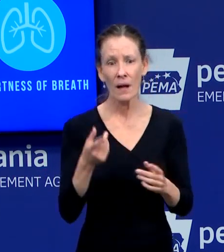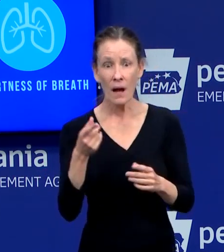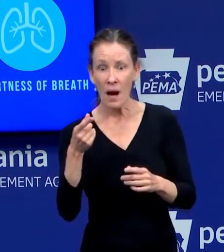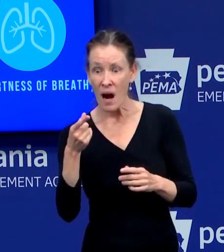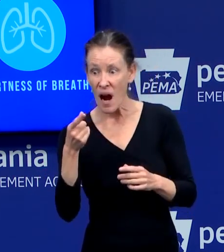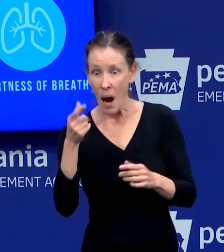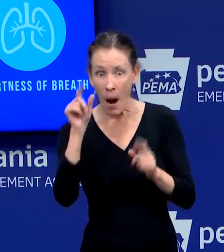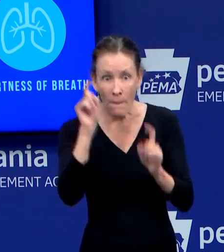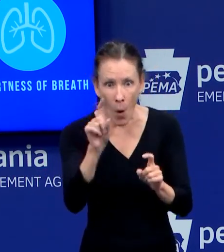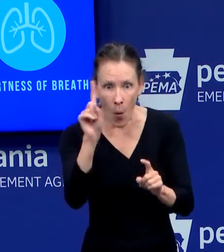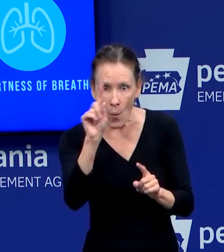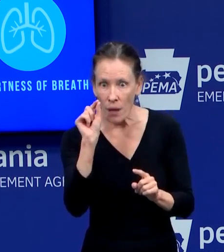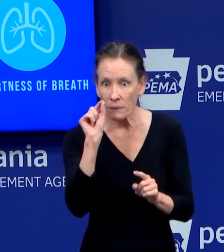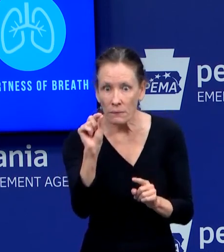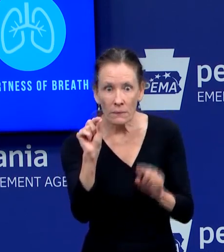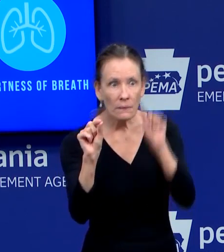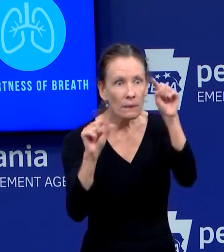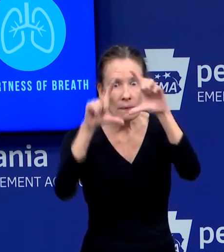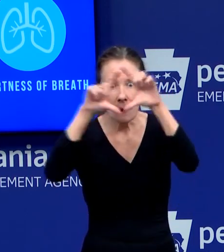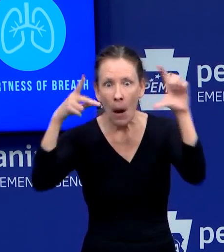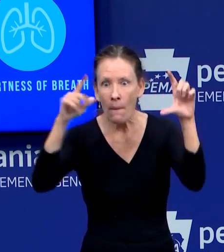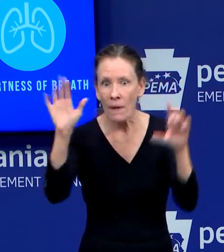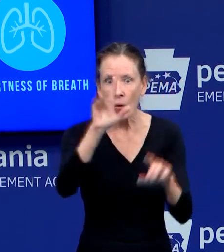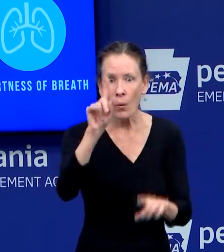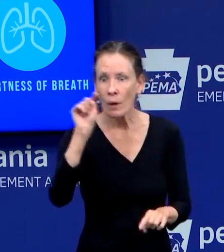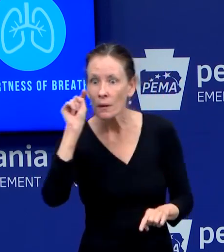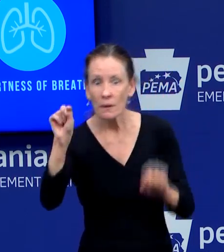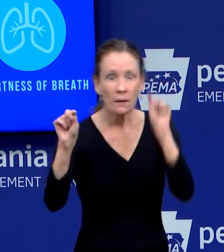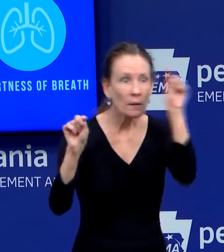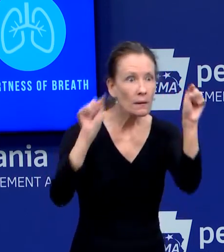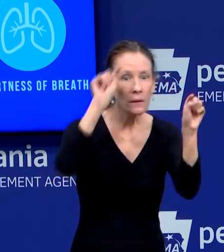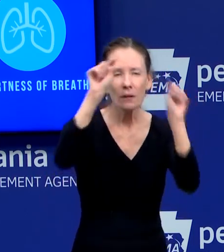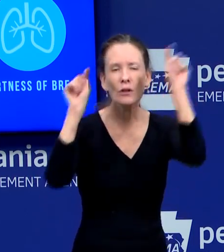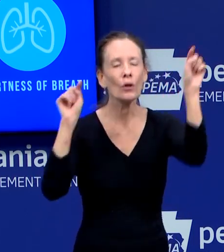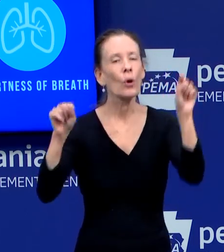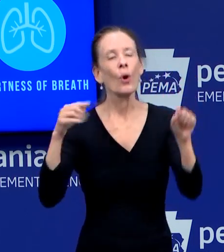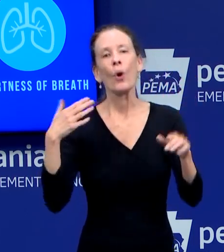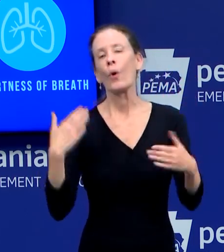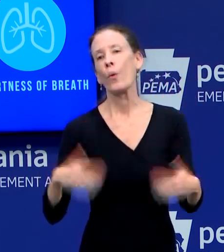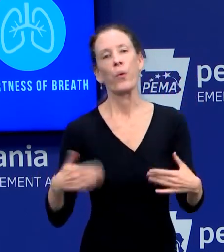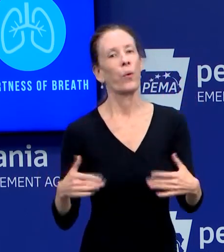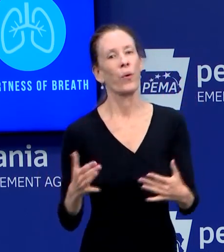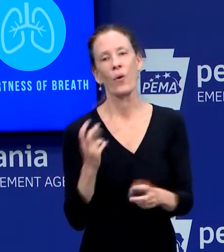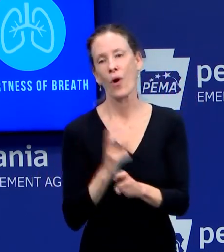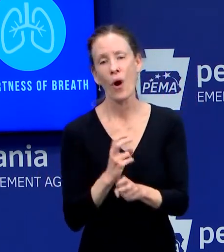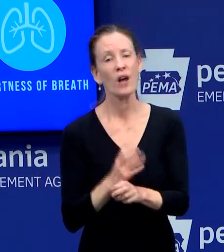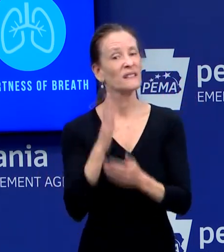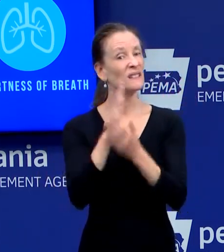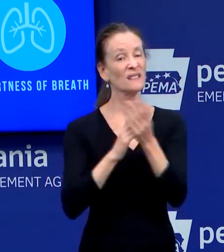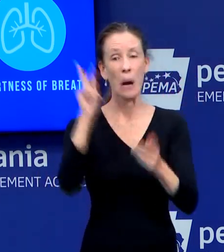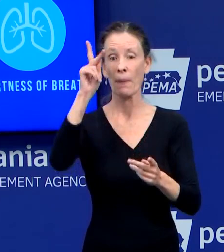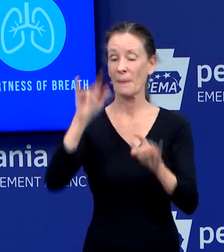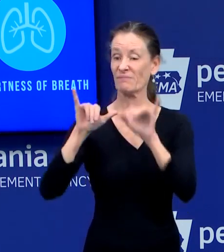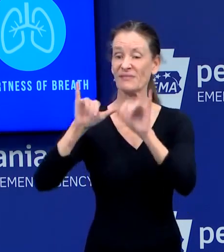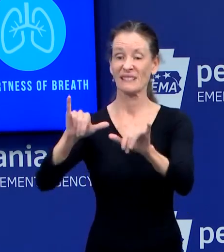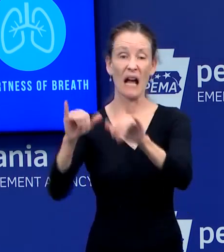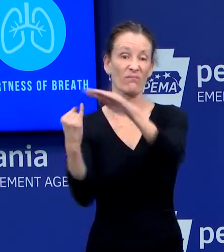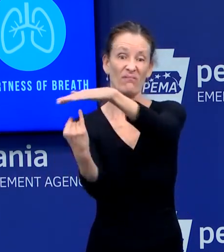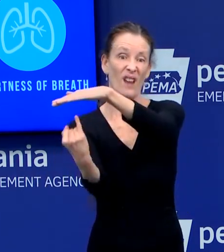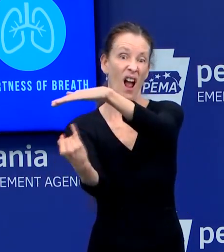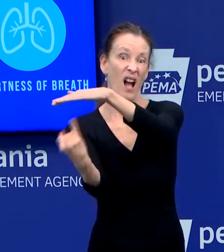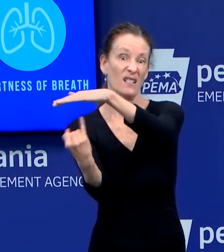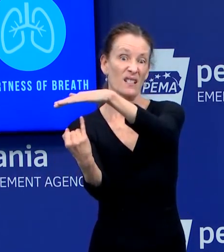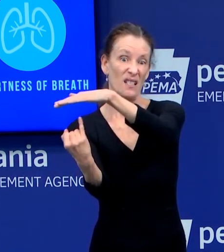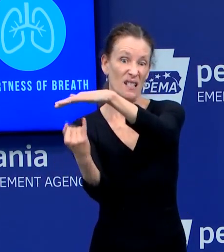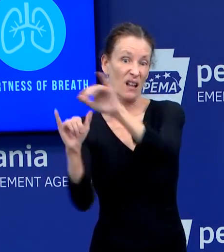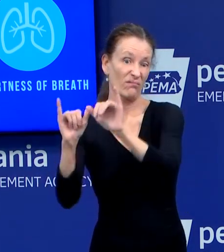is tested positive for COVID-19, they are isolated. So they're either isolated at home and we, and us, as well as the county munis are,